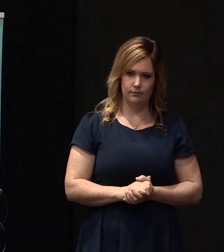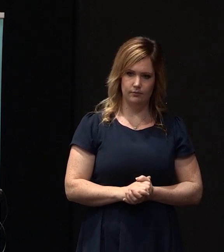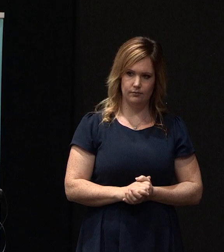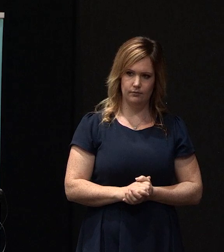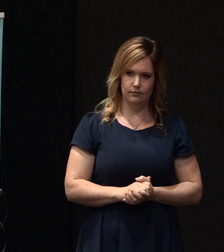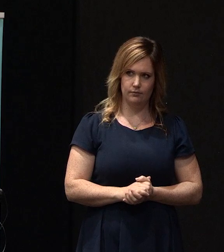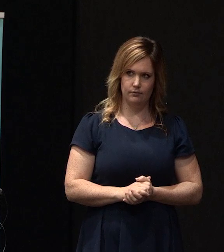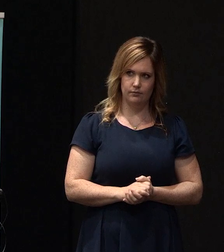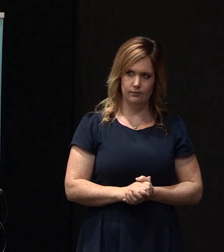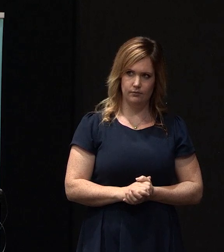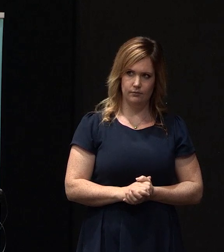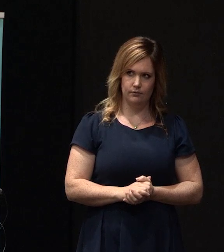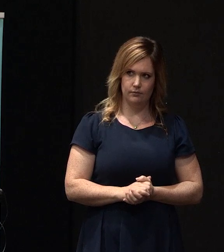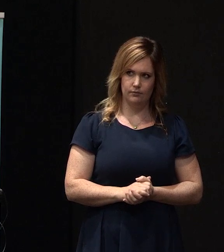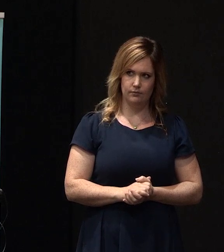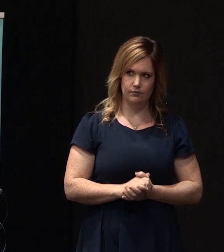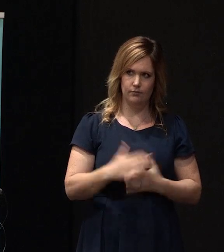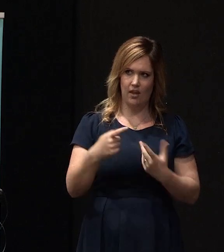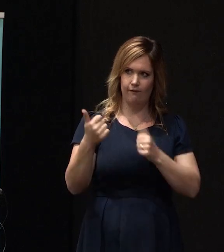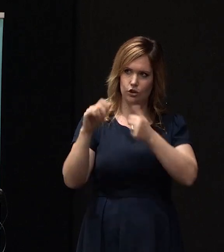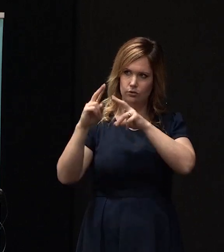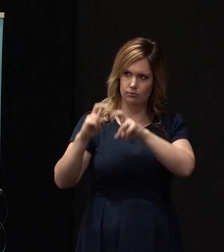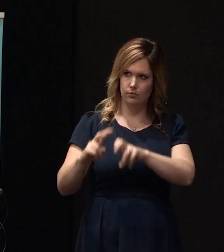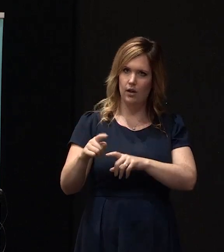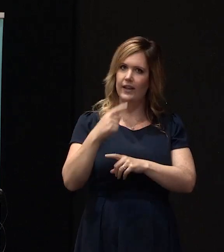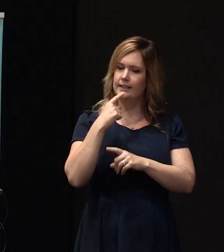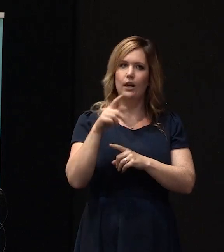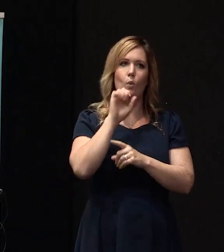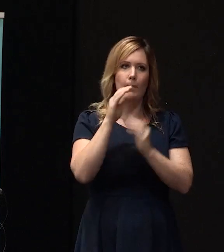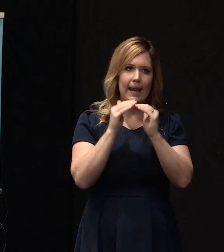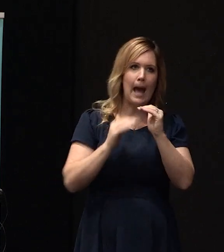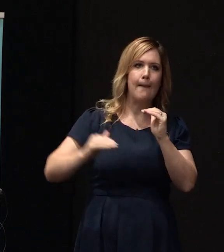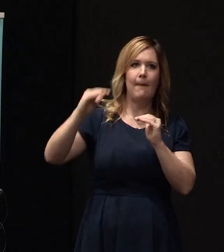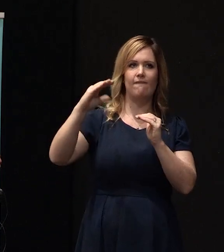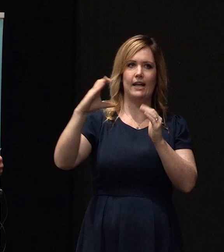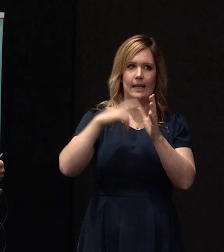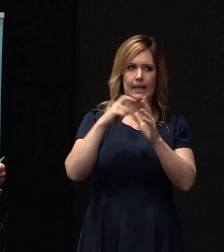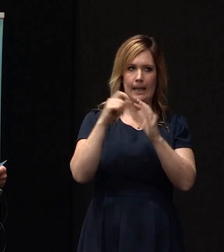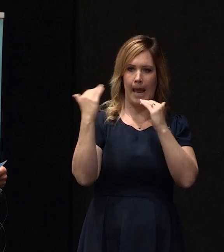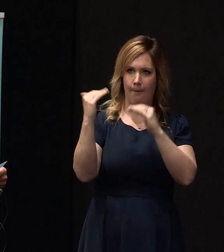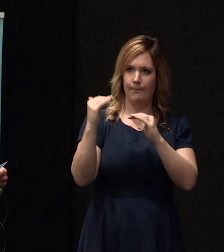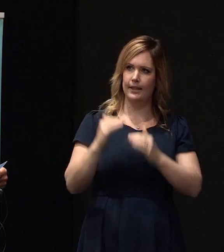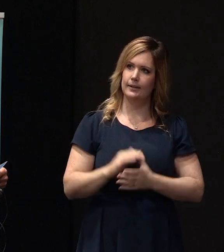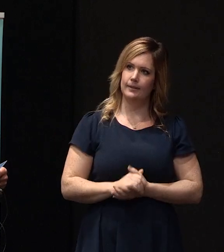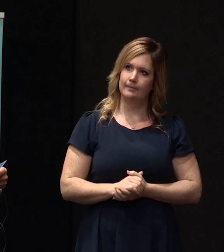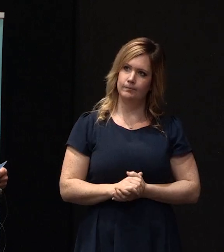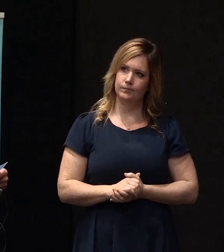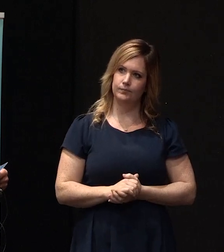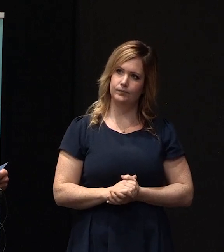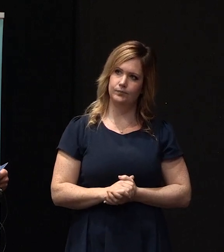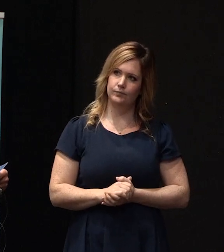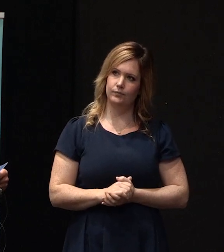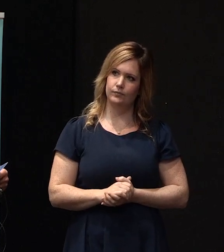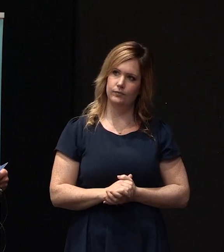then they said, oh, look, it's beyond us. It will be over the cap. And now you have to go to insurance.